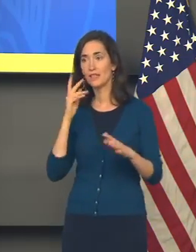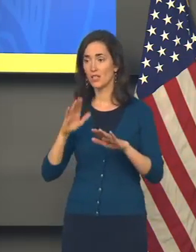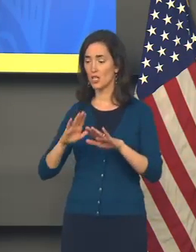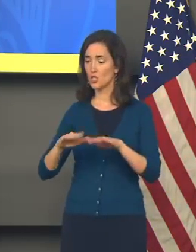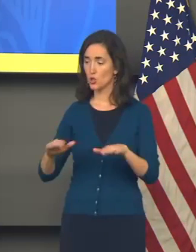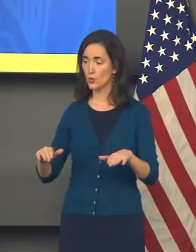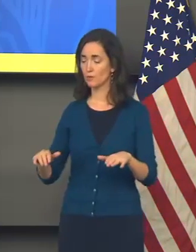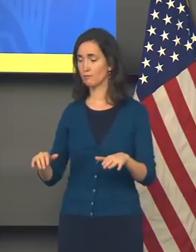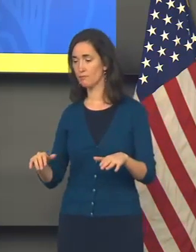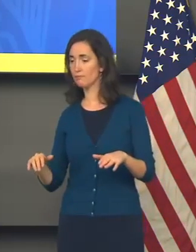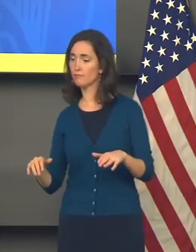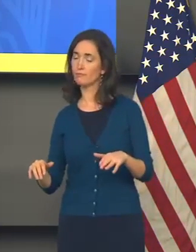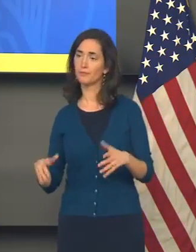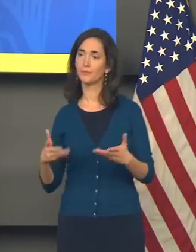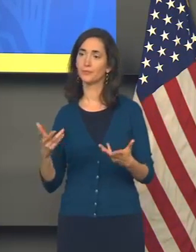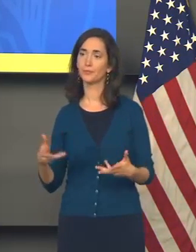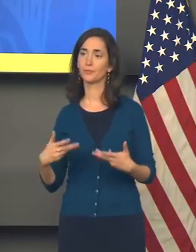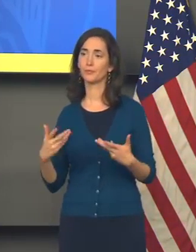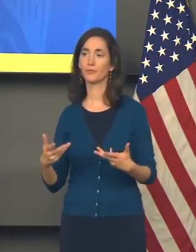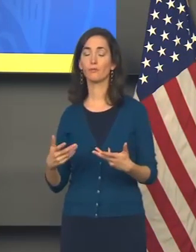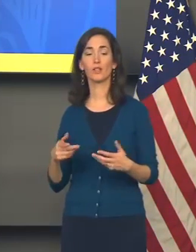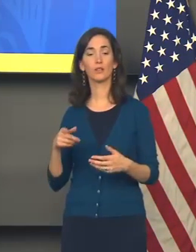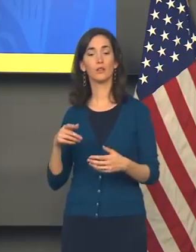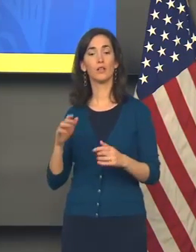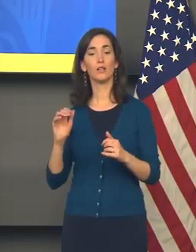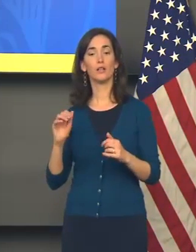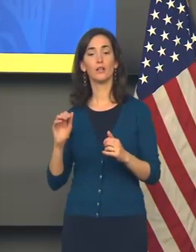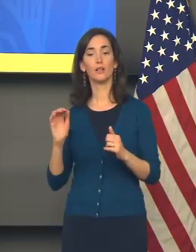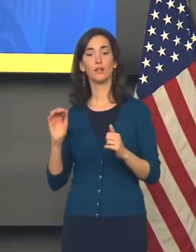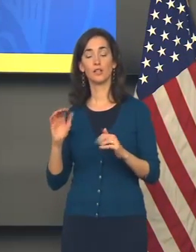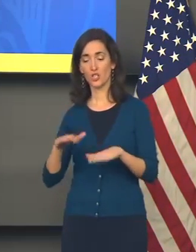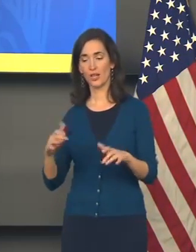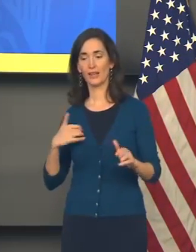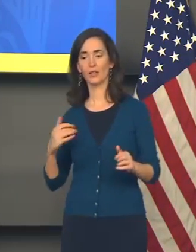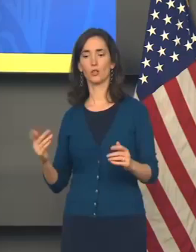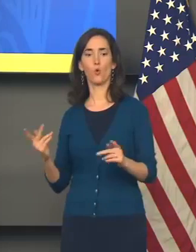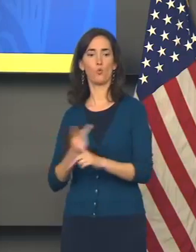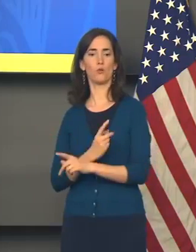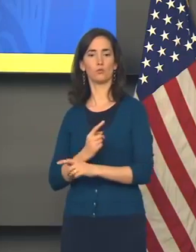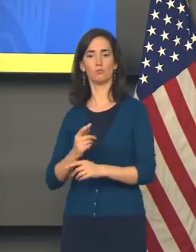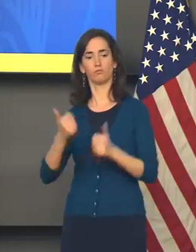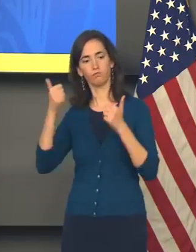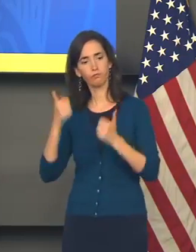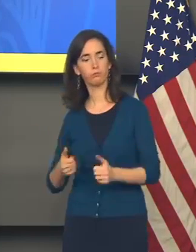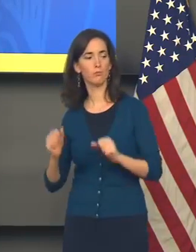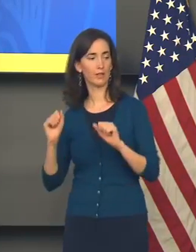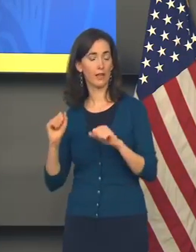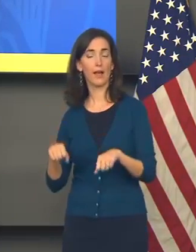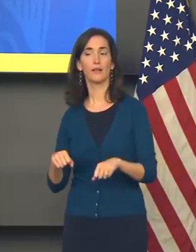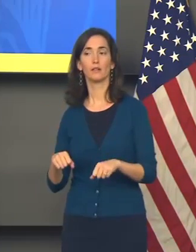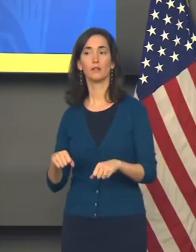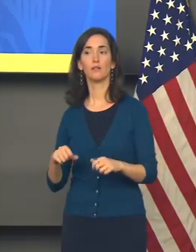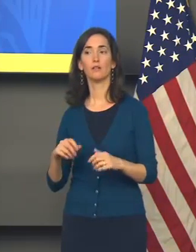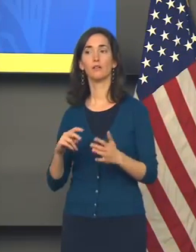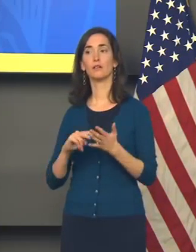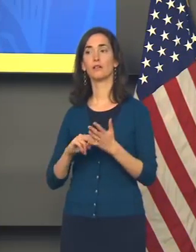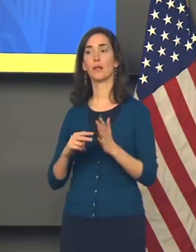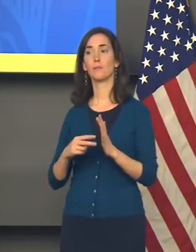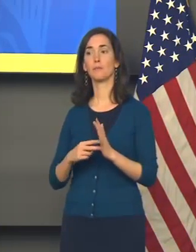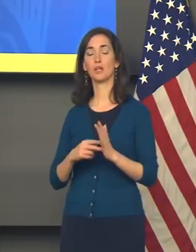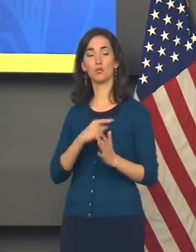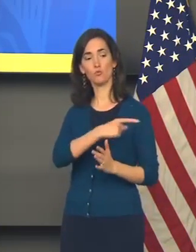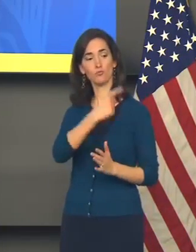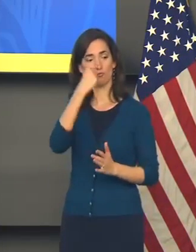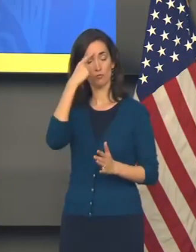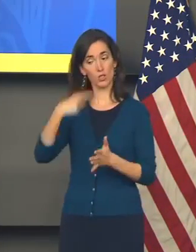more, there could be more severe COVID cases in children with school year coming up. Is a mask mandate something